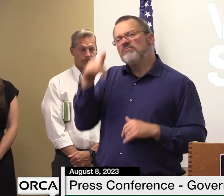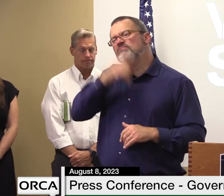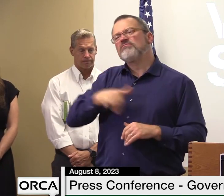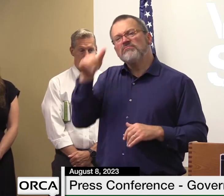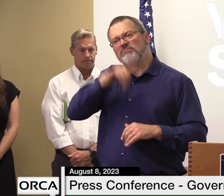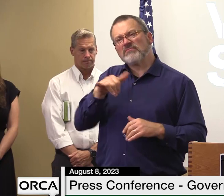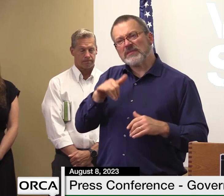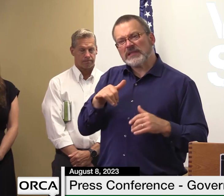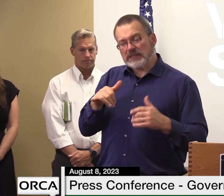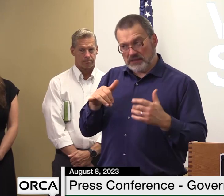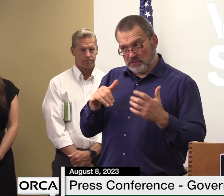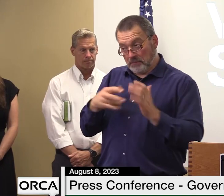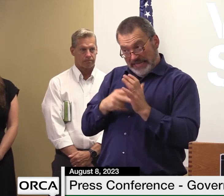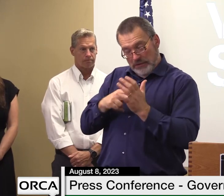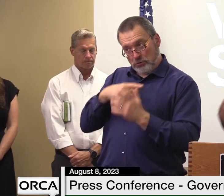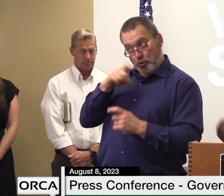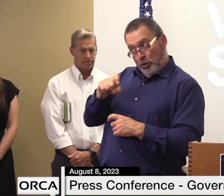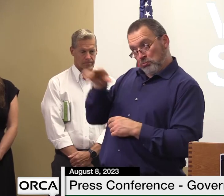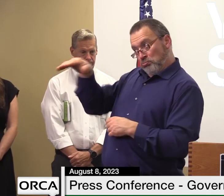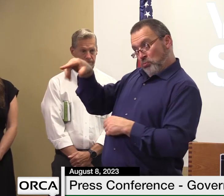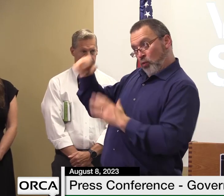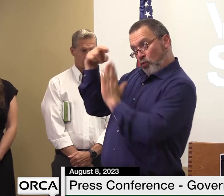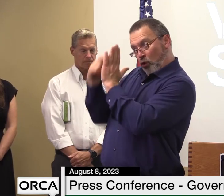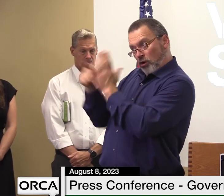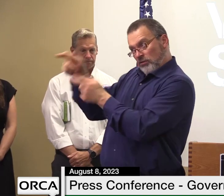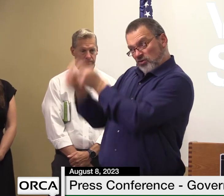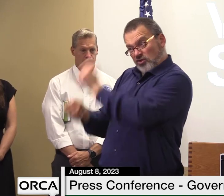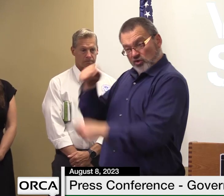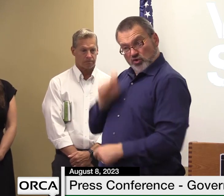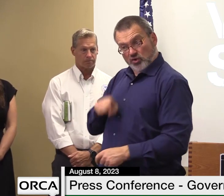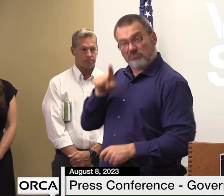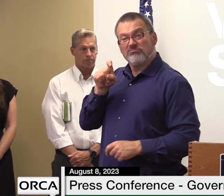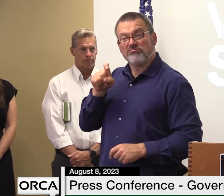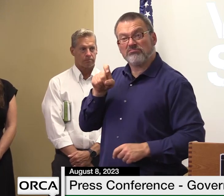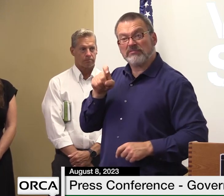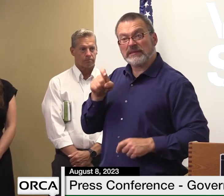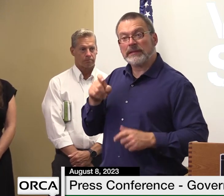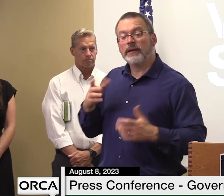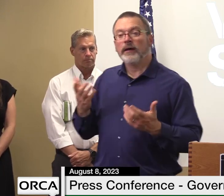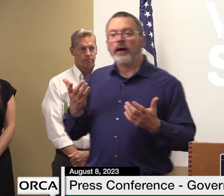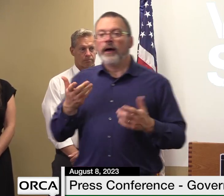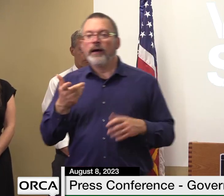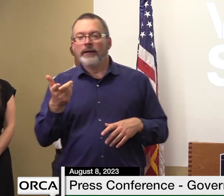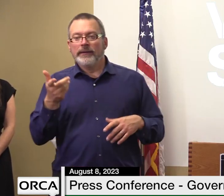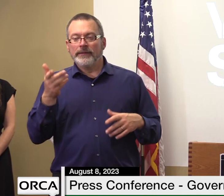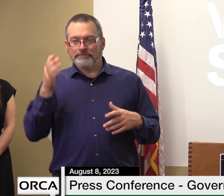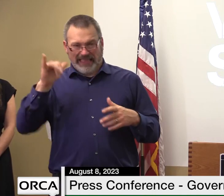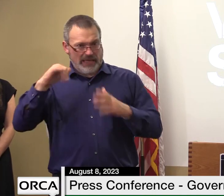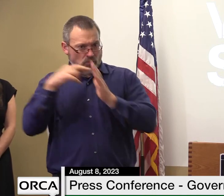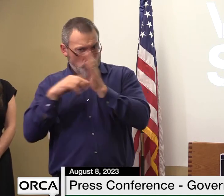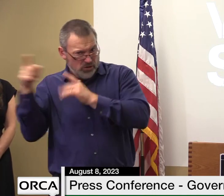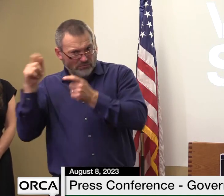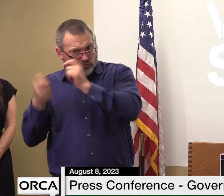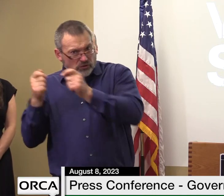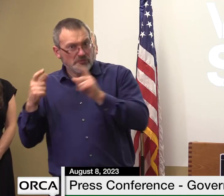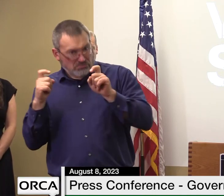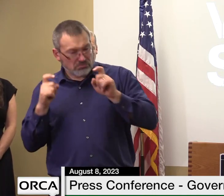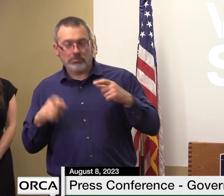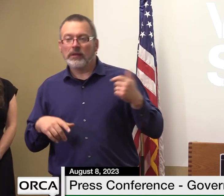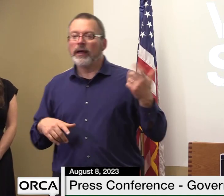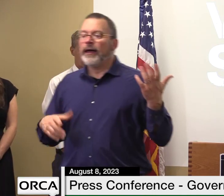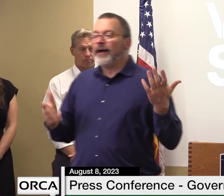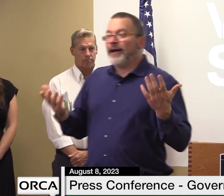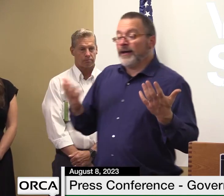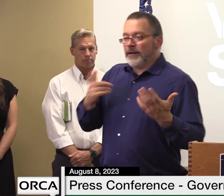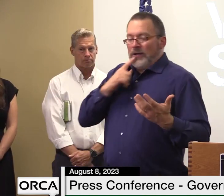about it's out of our control it's out of fema's control it's really it's really about congress making some decisions about